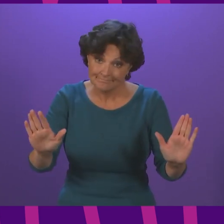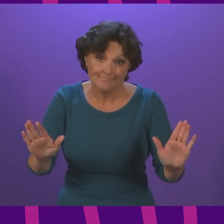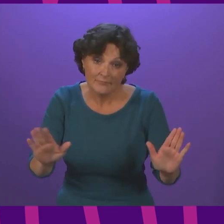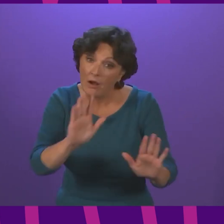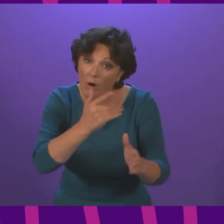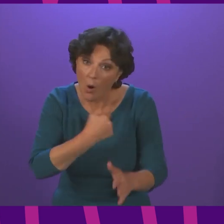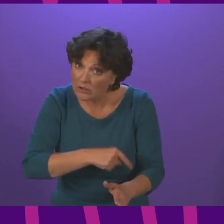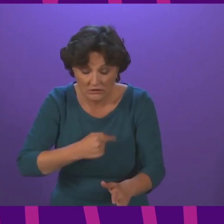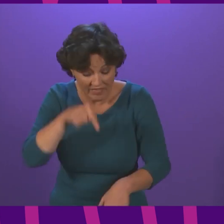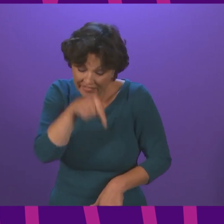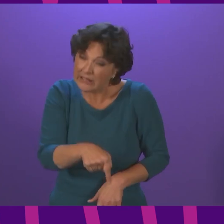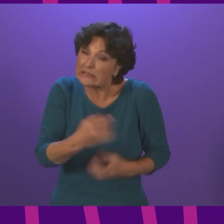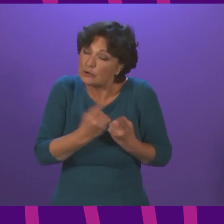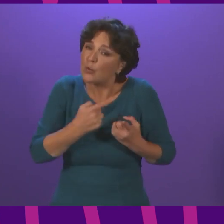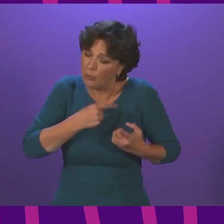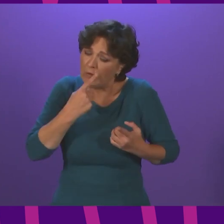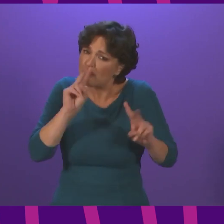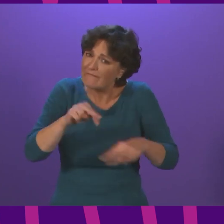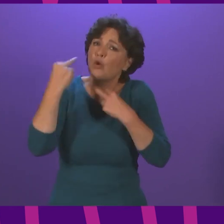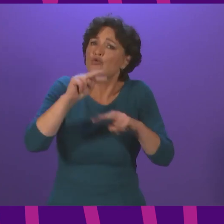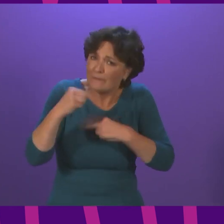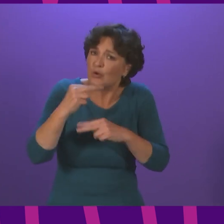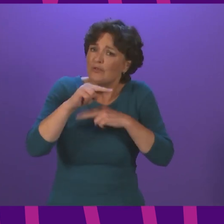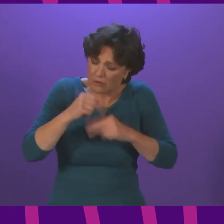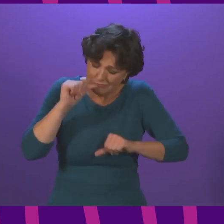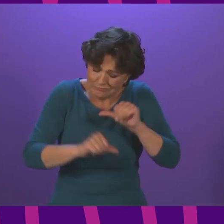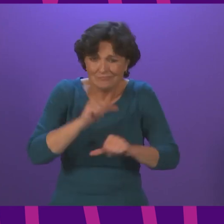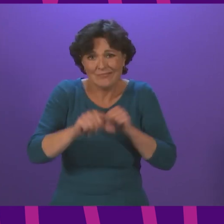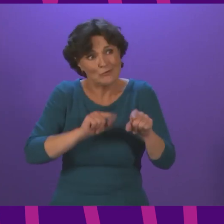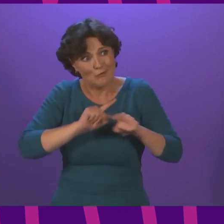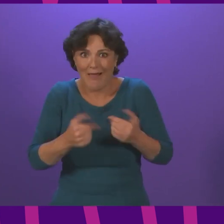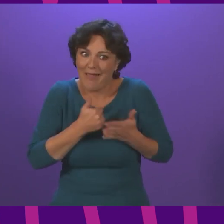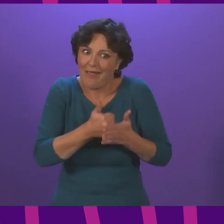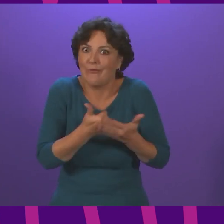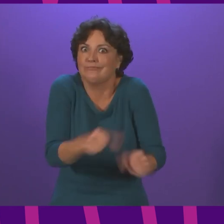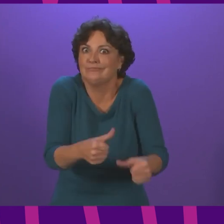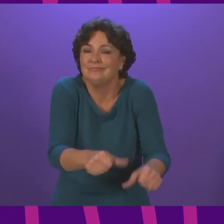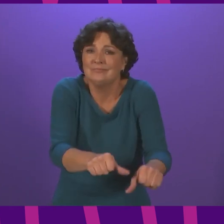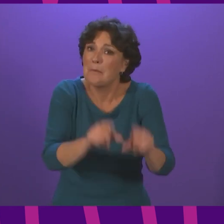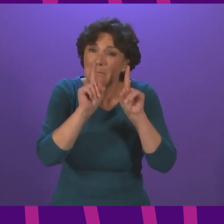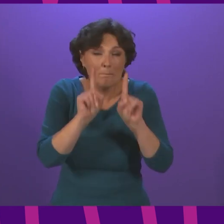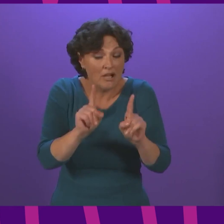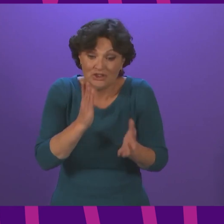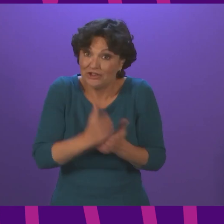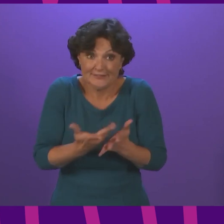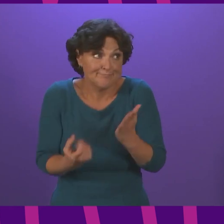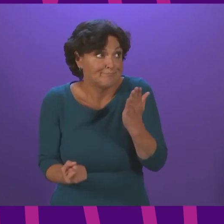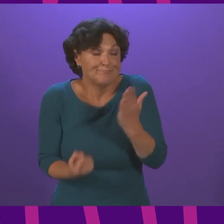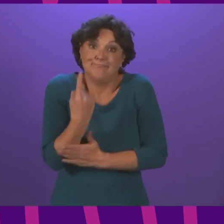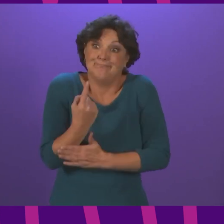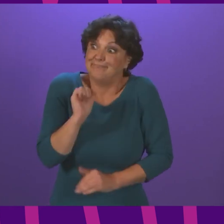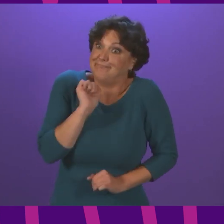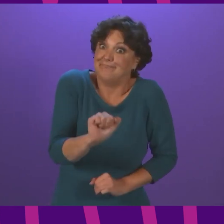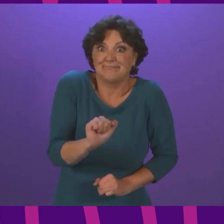look on an ongoing basis at things we can do to try to ease the difficulties that are being caused here but it is just one of these